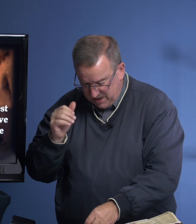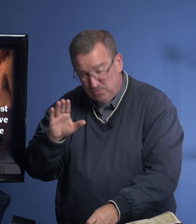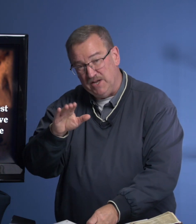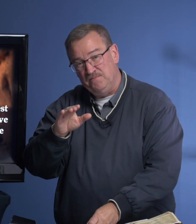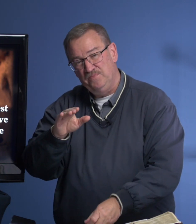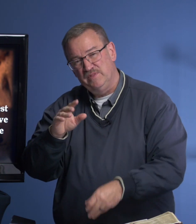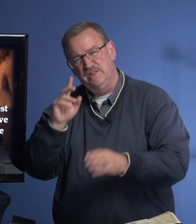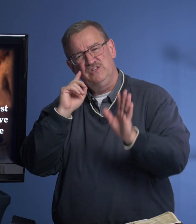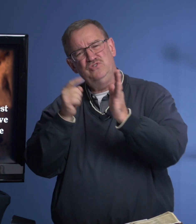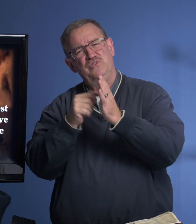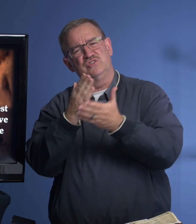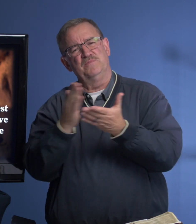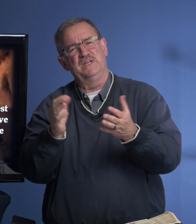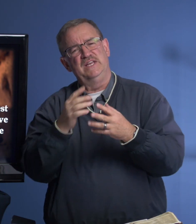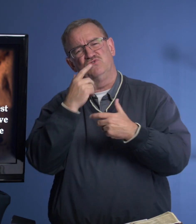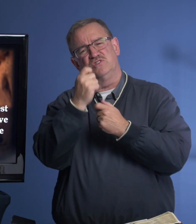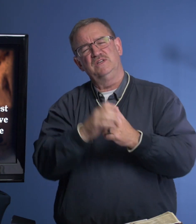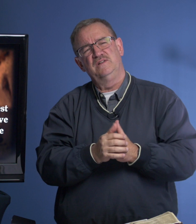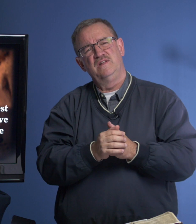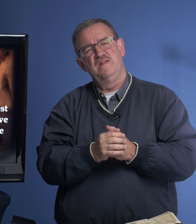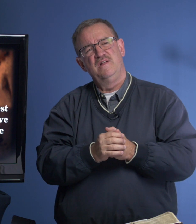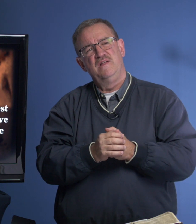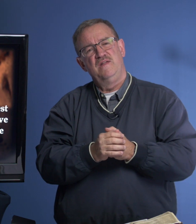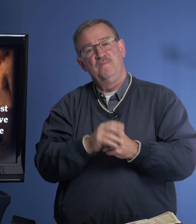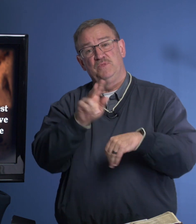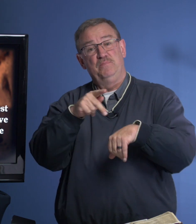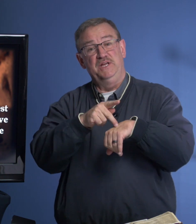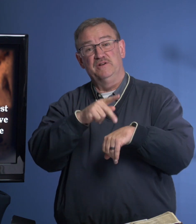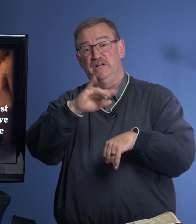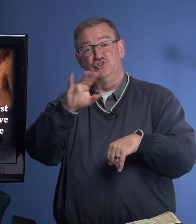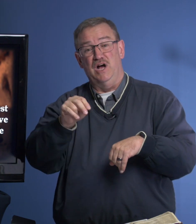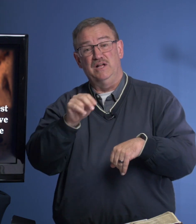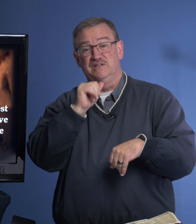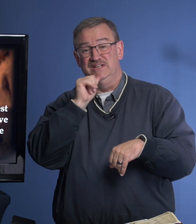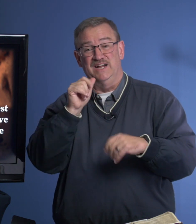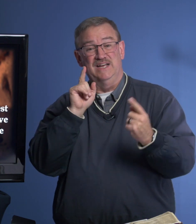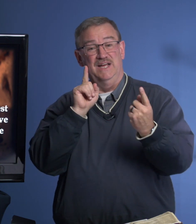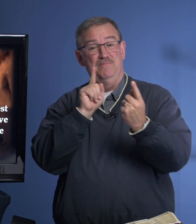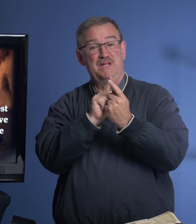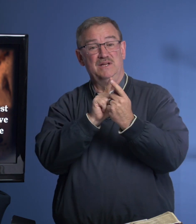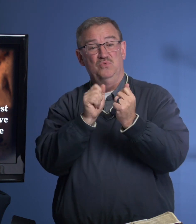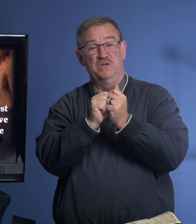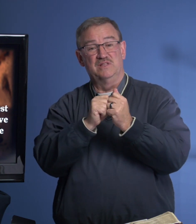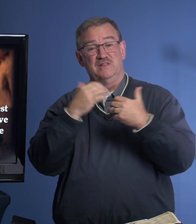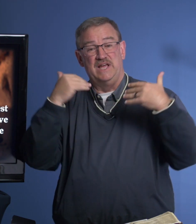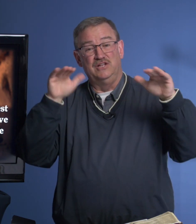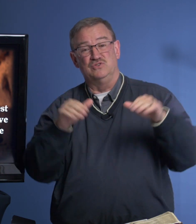by the way, did you notice something interesting? Peter and John did not get a meeting with the angels.